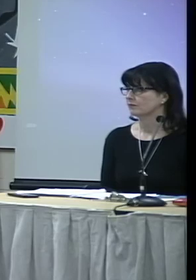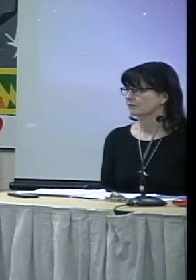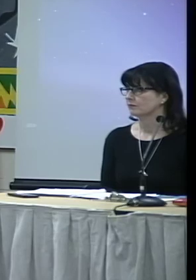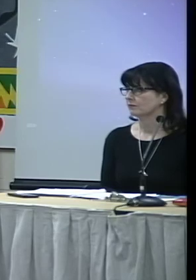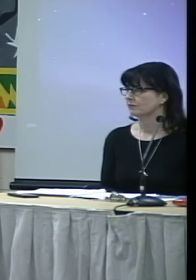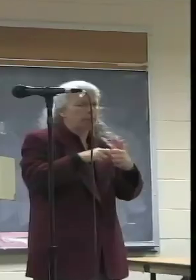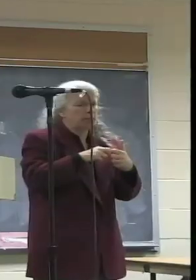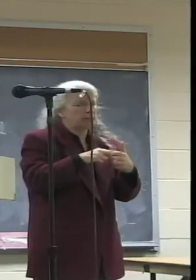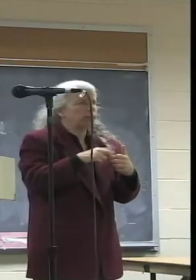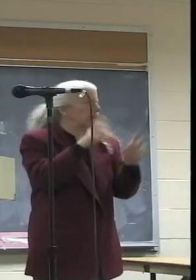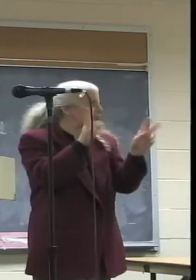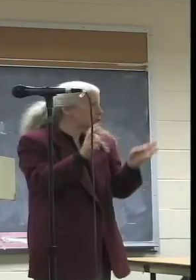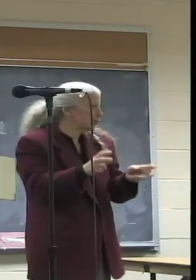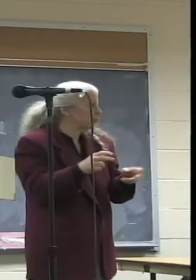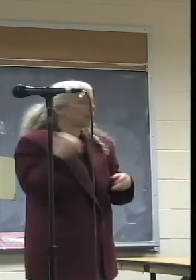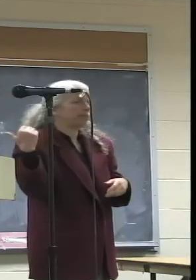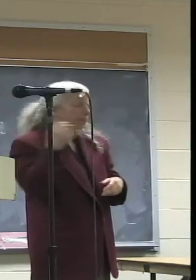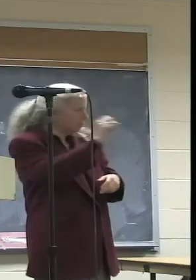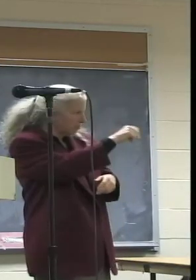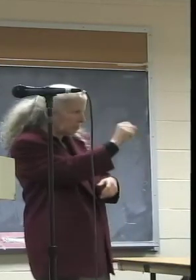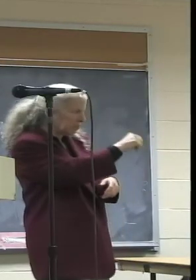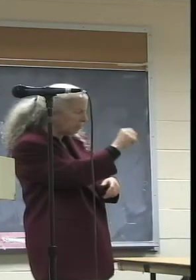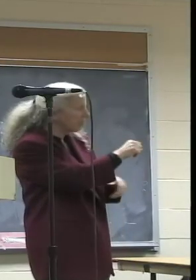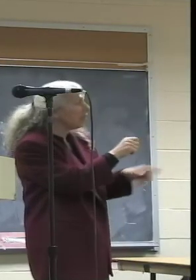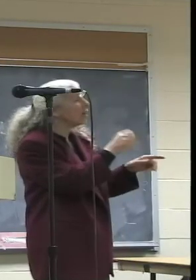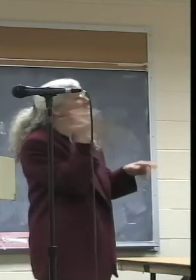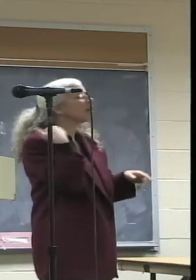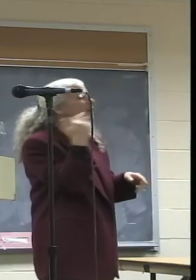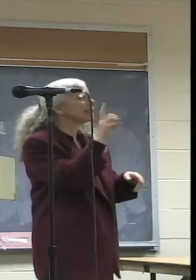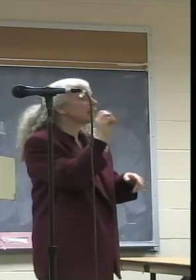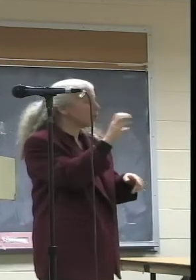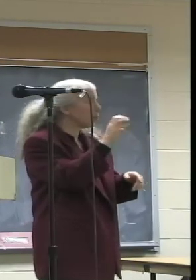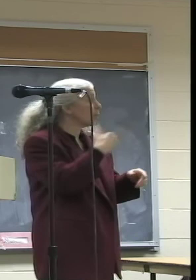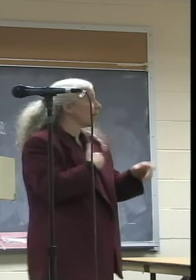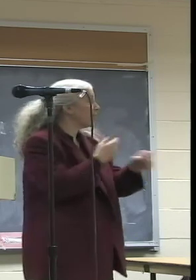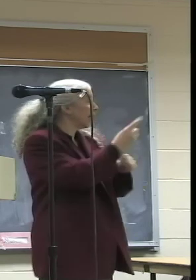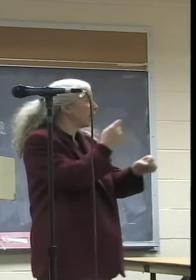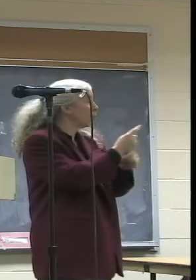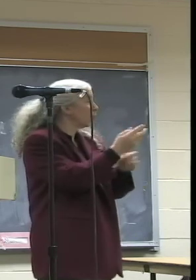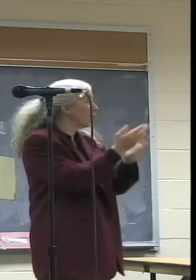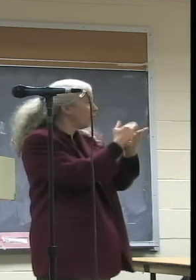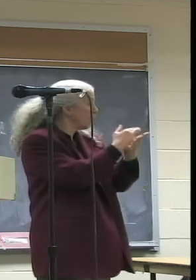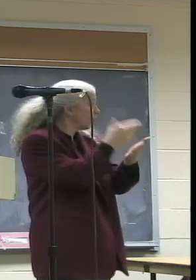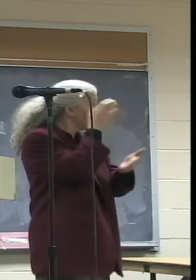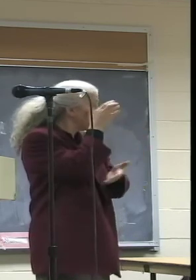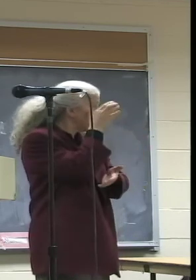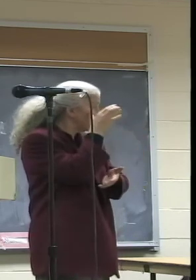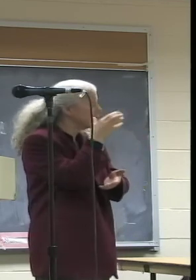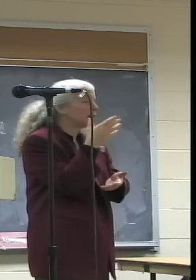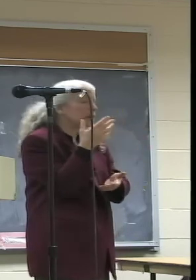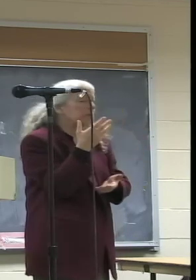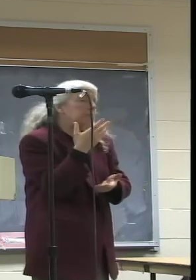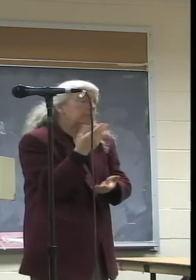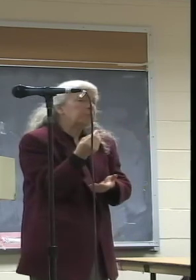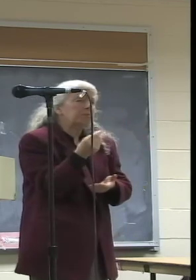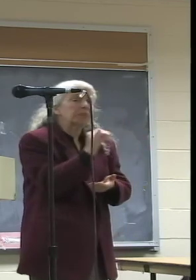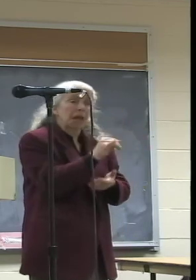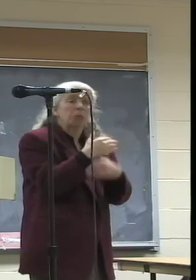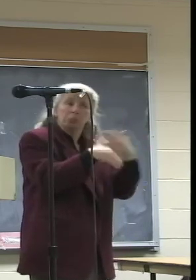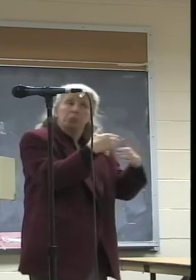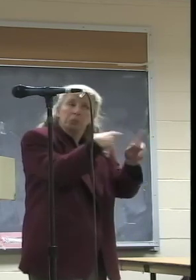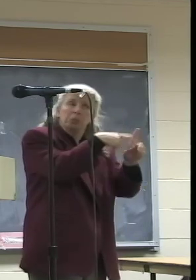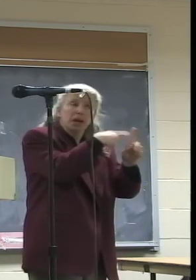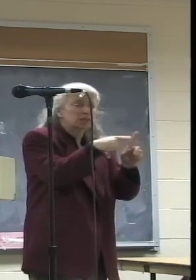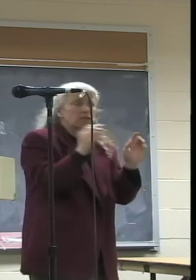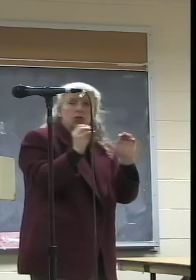Thank you. to supplement, back at the end of December, we had our annual review hearing. Right. I think that went well. There were